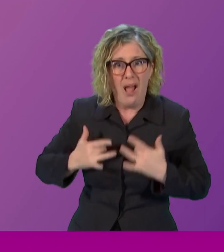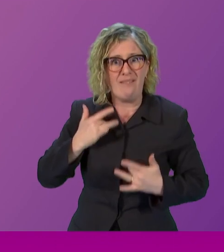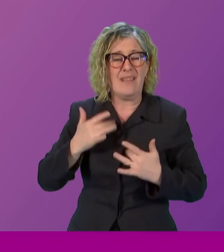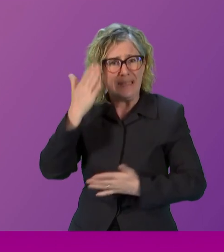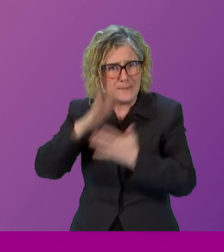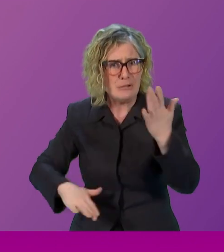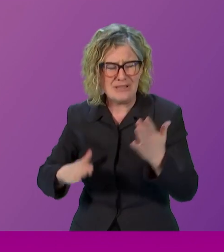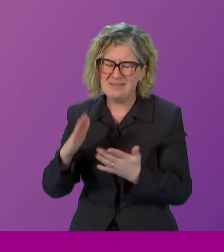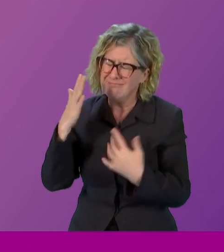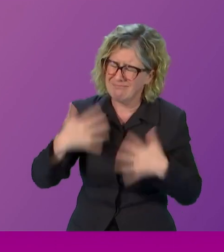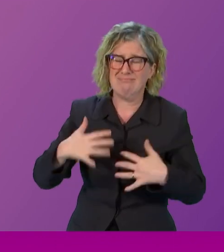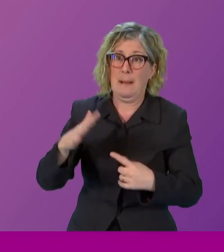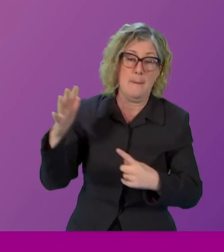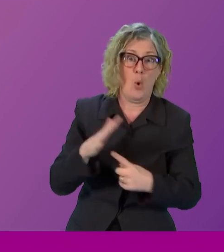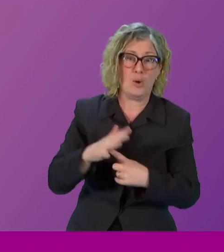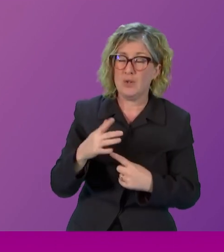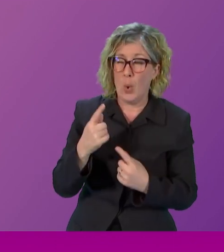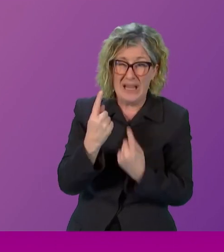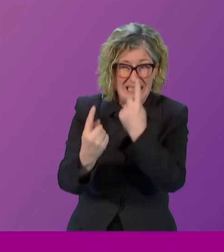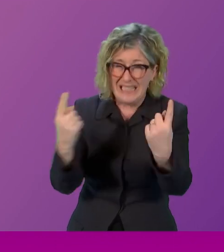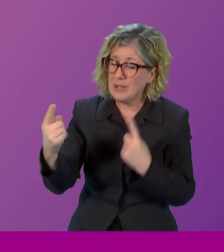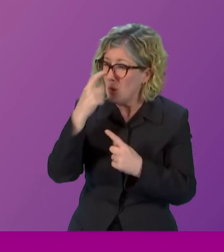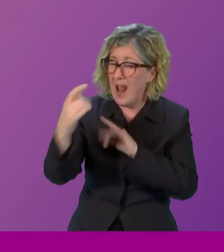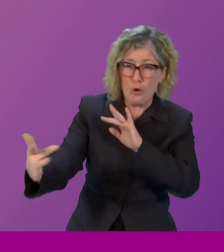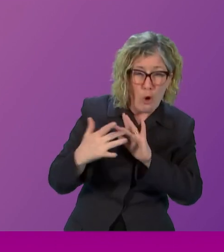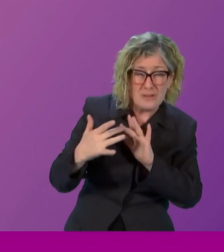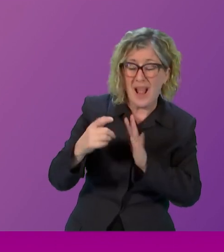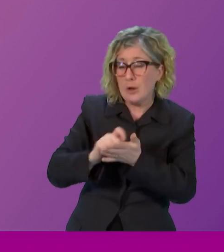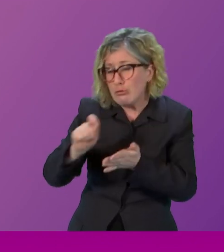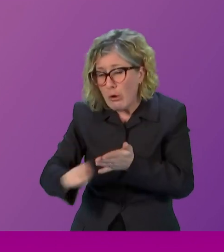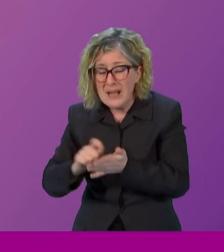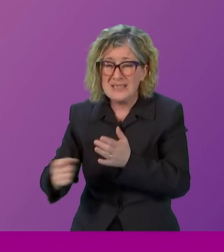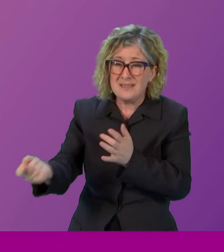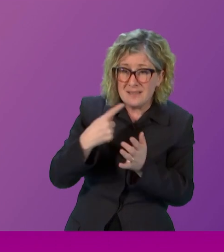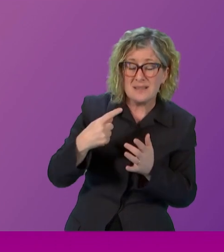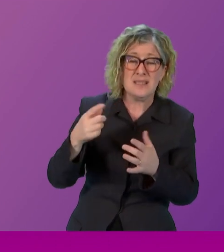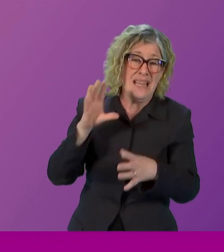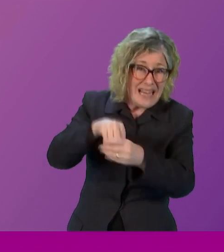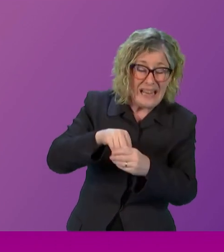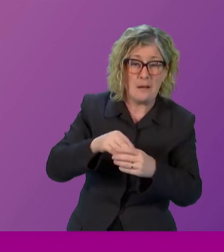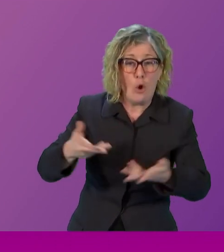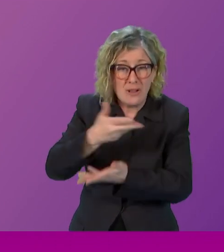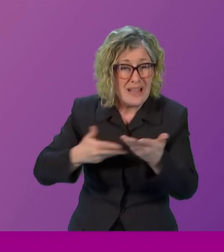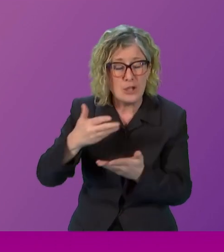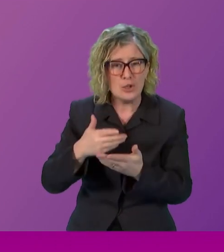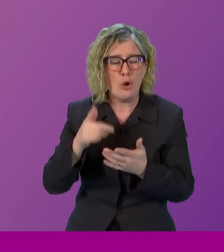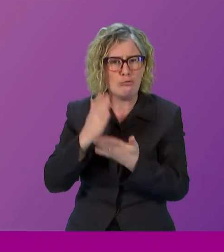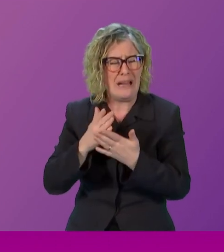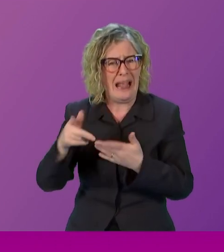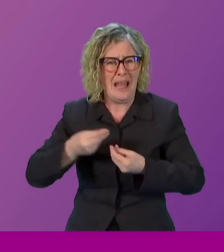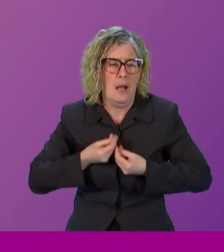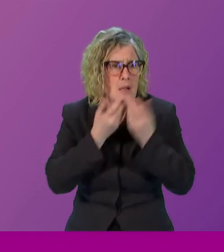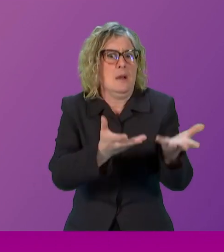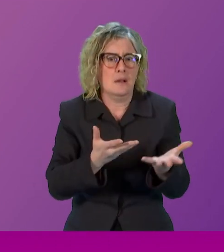to us, to contact us, take part in the consultations, but be a voice for you and your peers, because it's so important. Change won't happen unless we all band